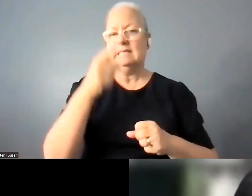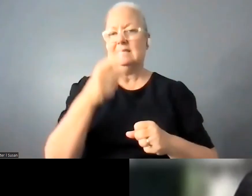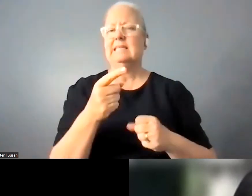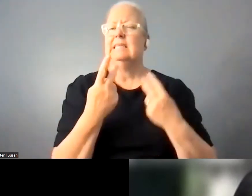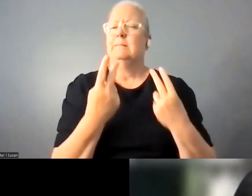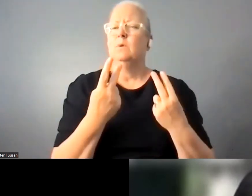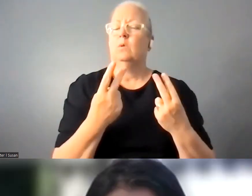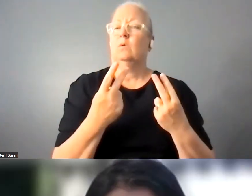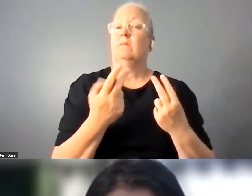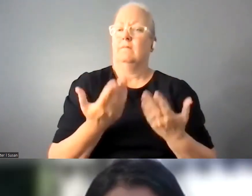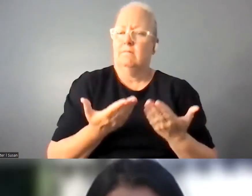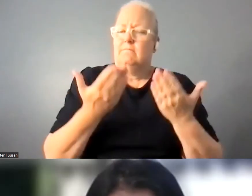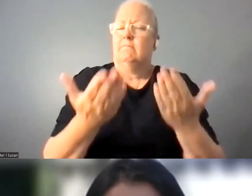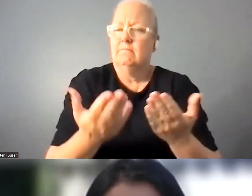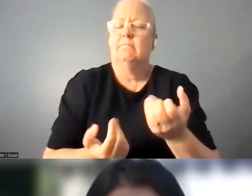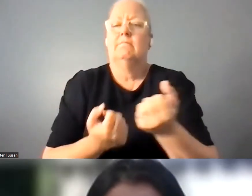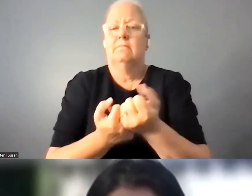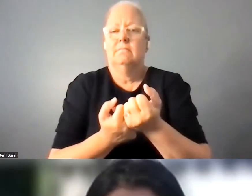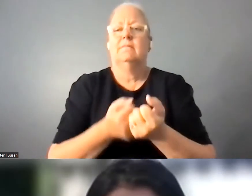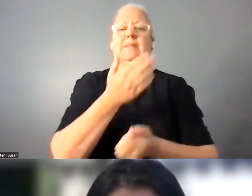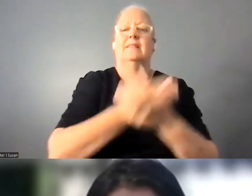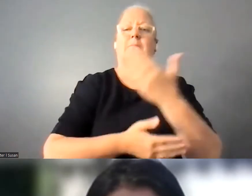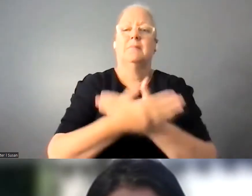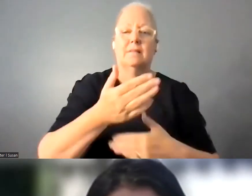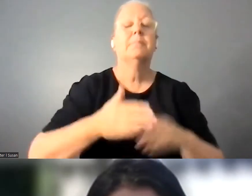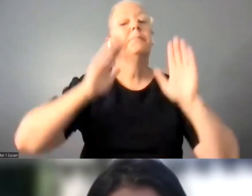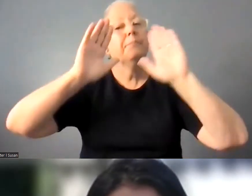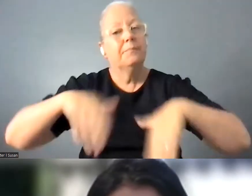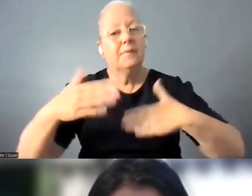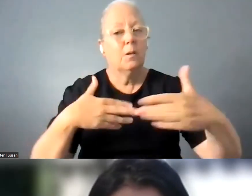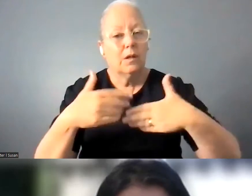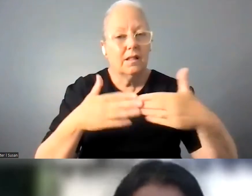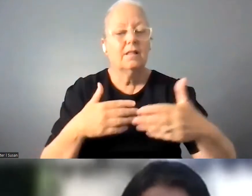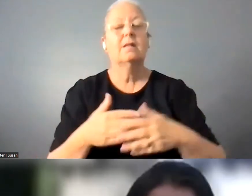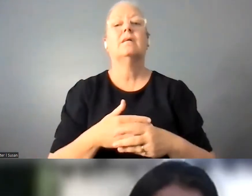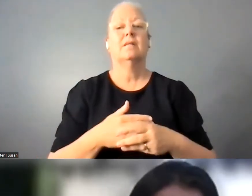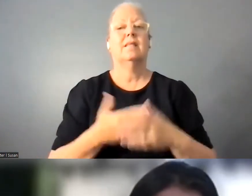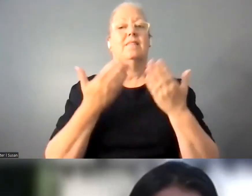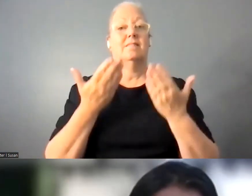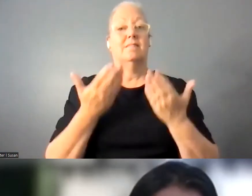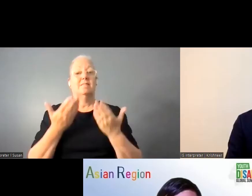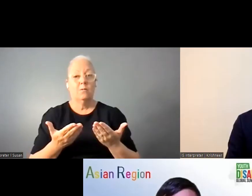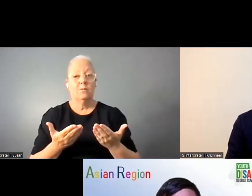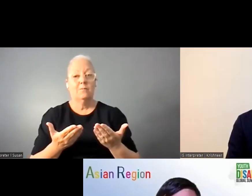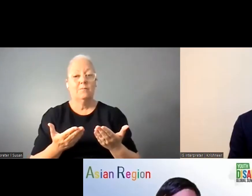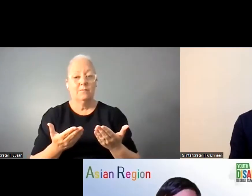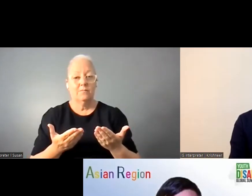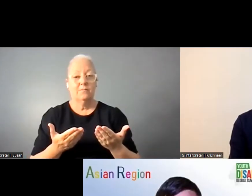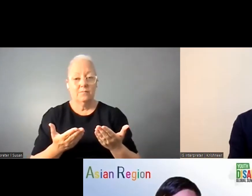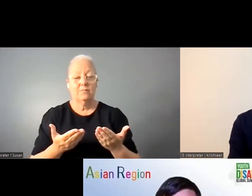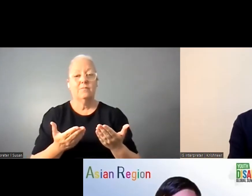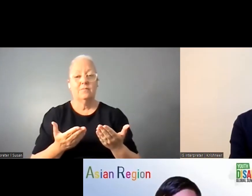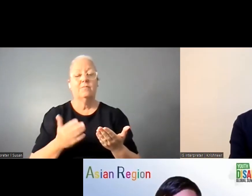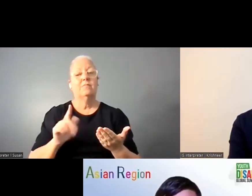i also echo with you anyways uh let us uh uh uh move to